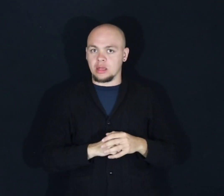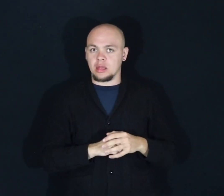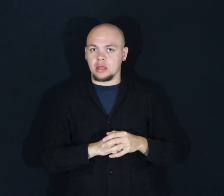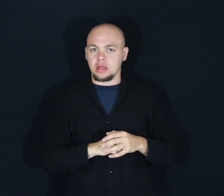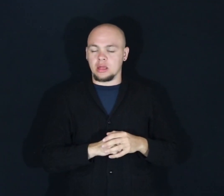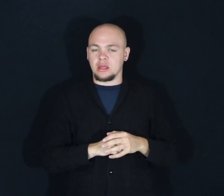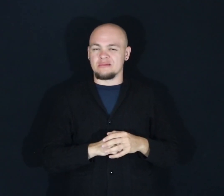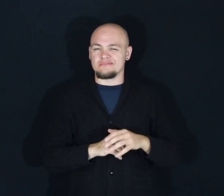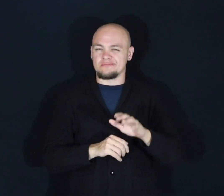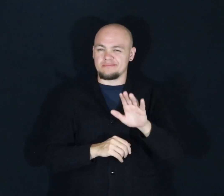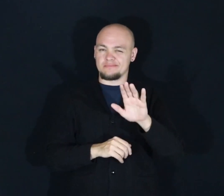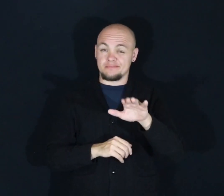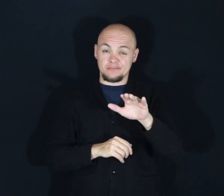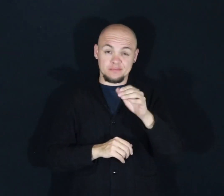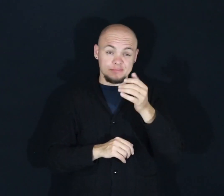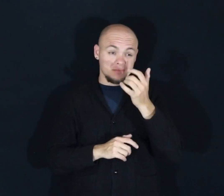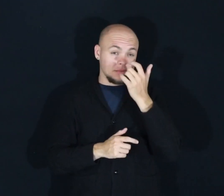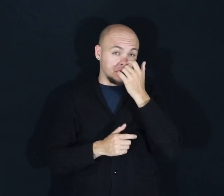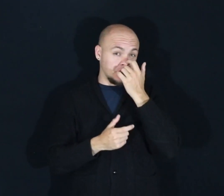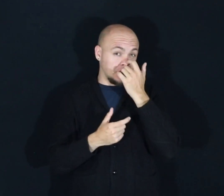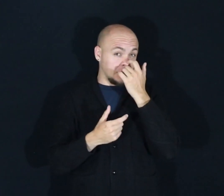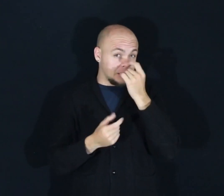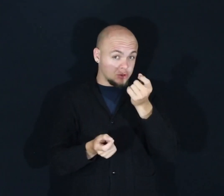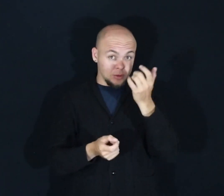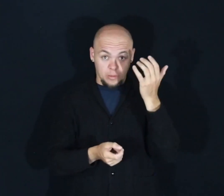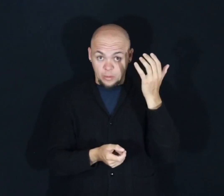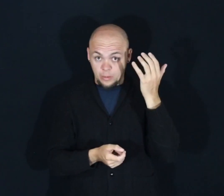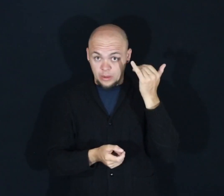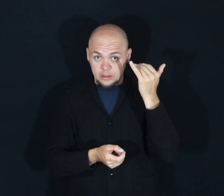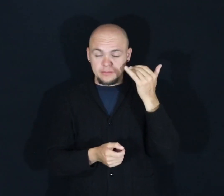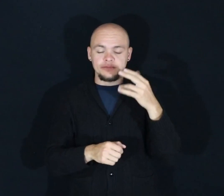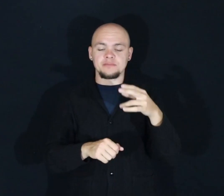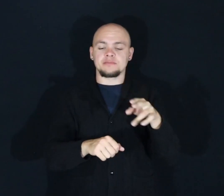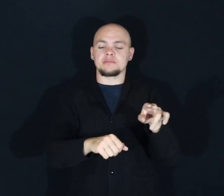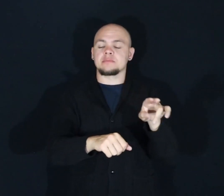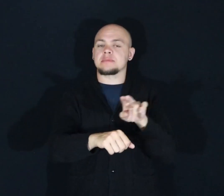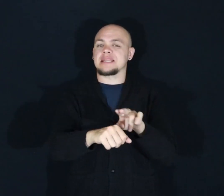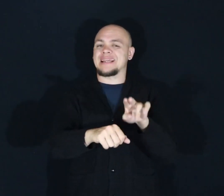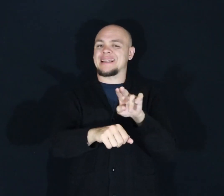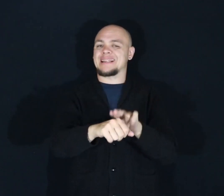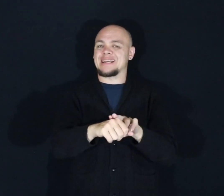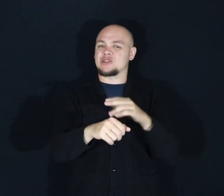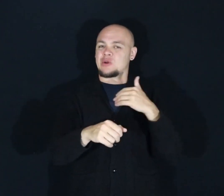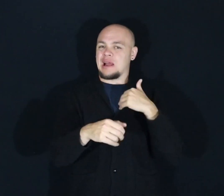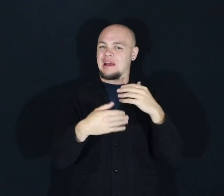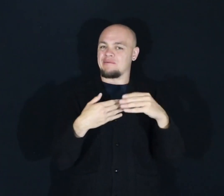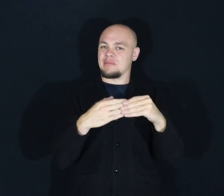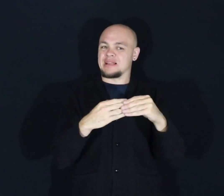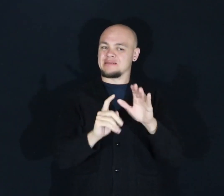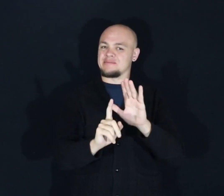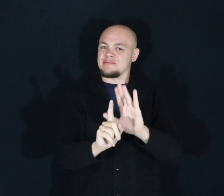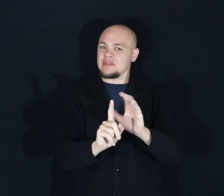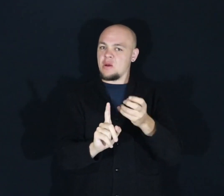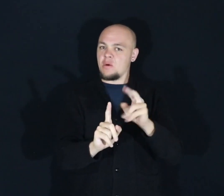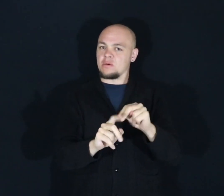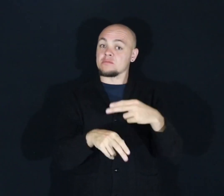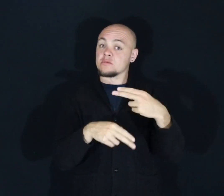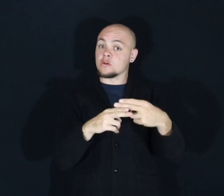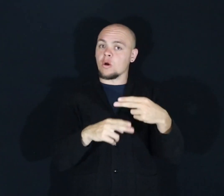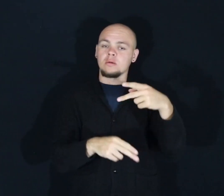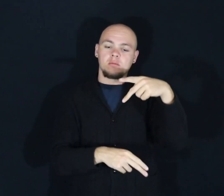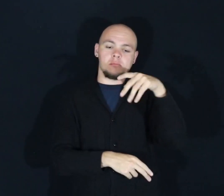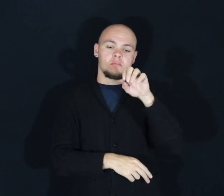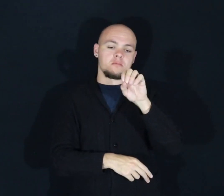But that's where things get interesting. You see, nature already has a type of plastic in the form of polymers,